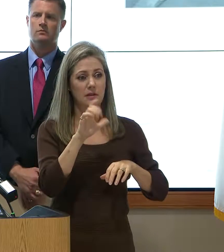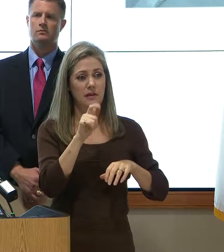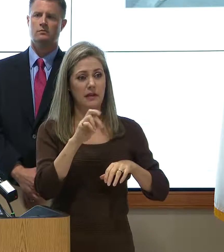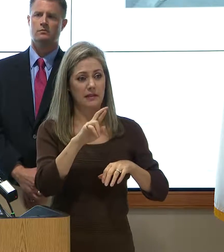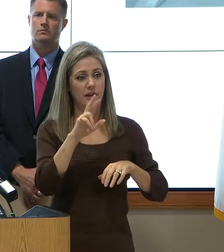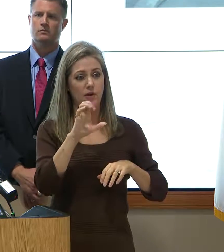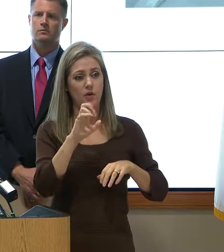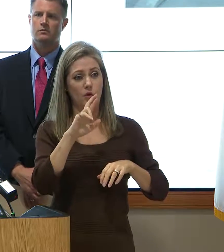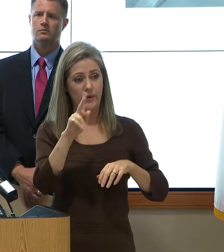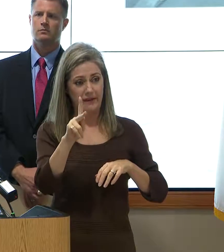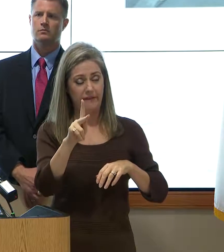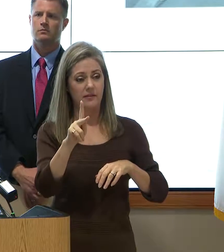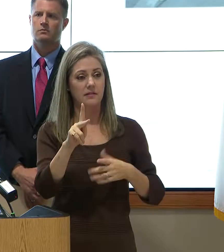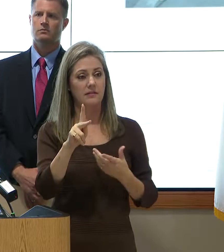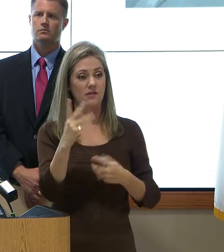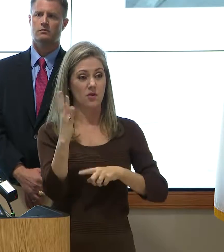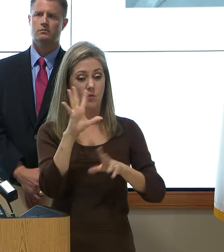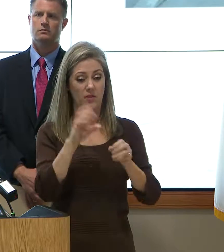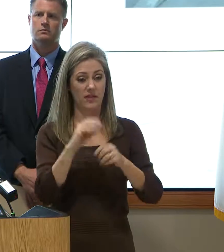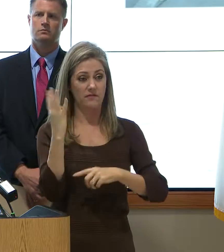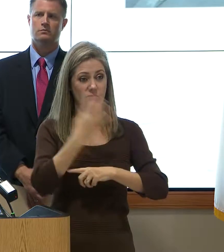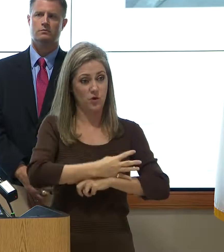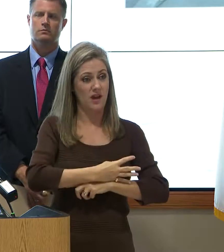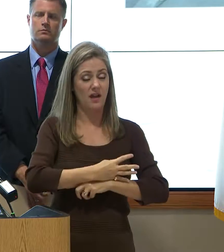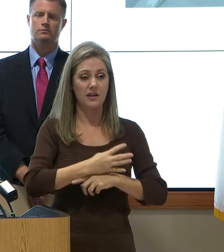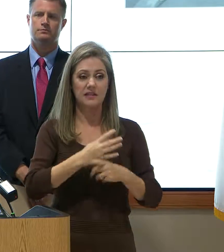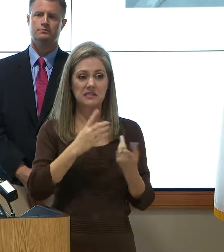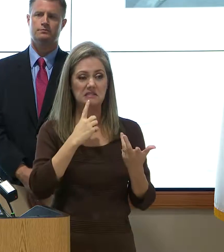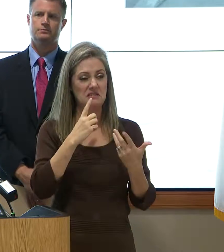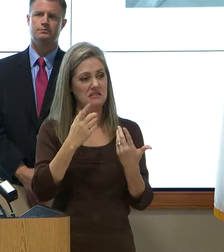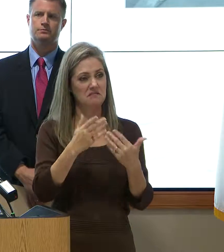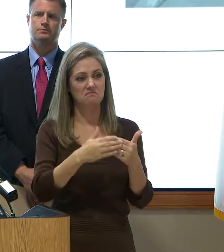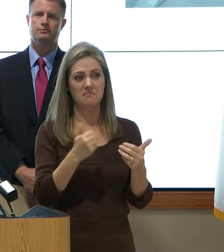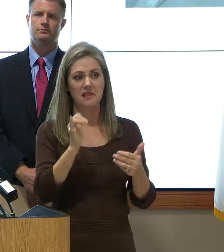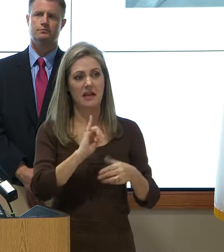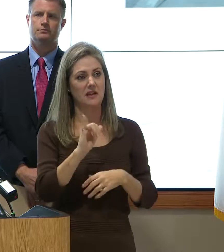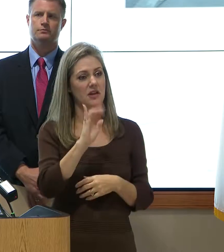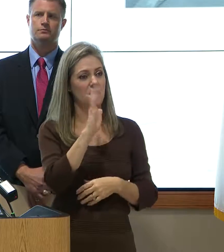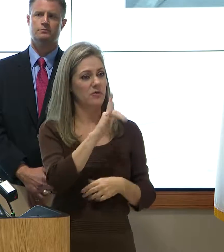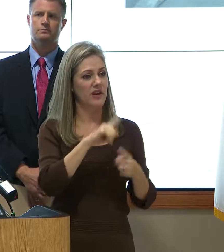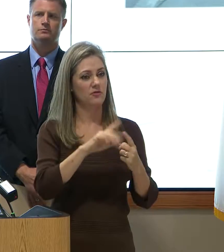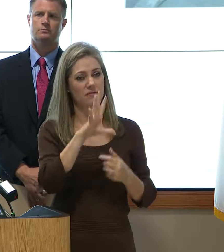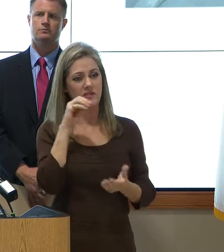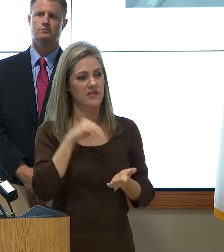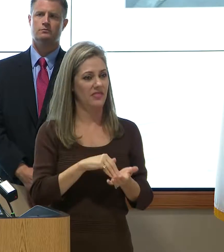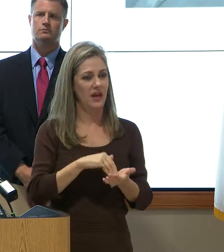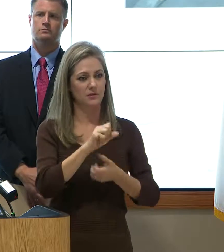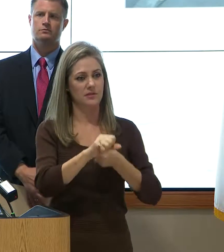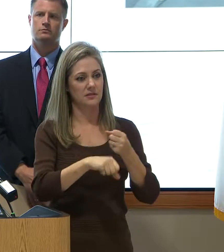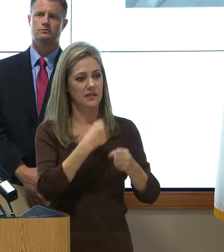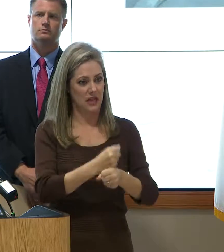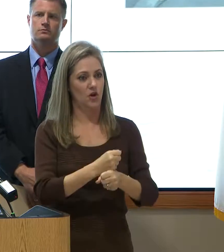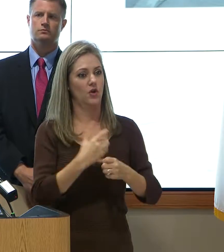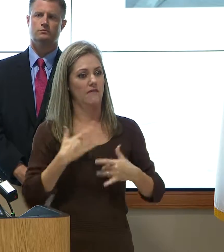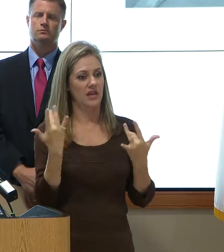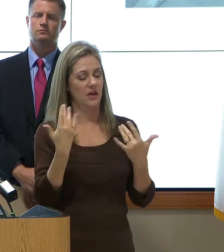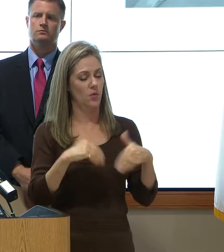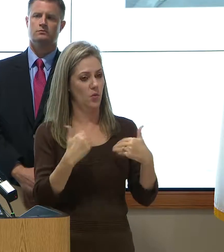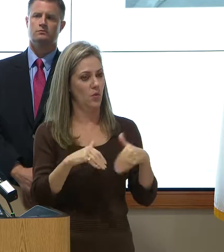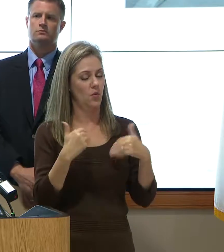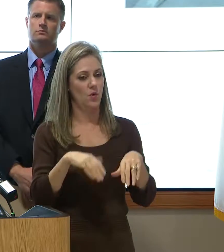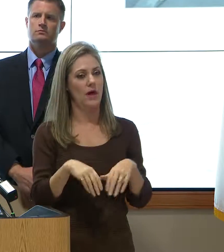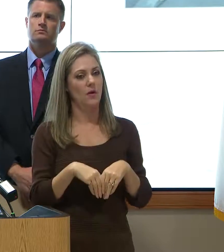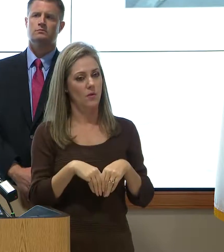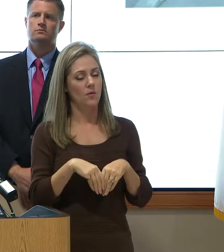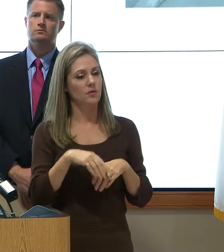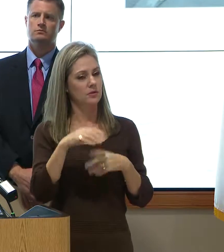period equates to roughly about a 25,000 50,000-year event. So this was a very large event, and I want to make sure in